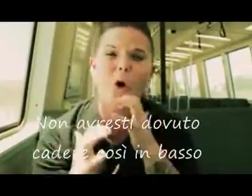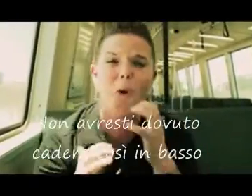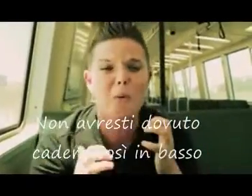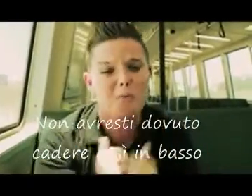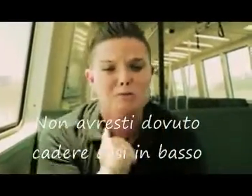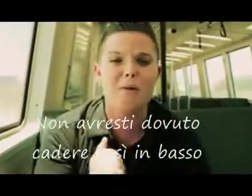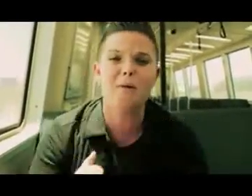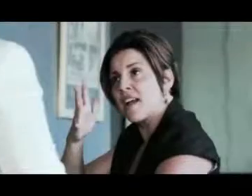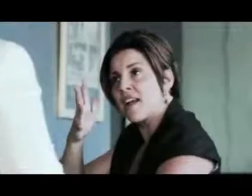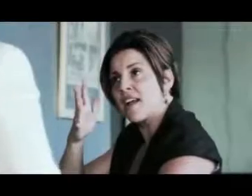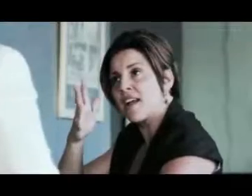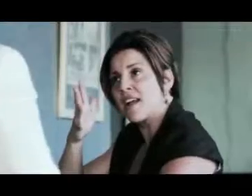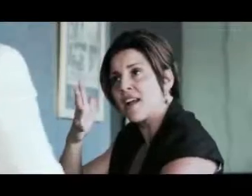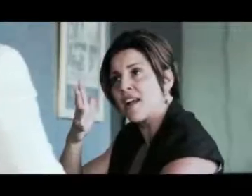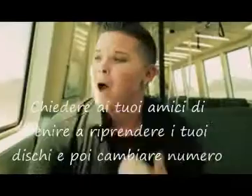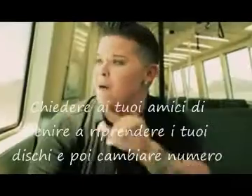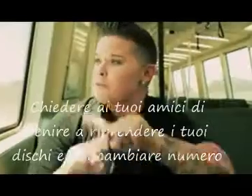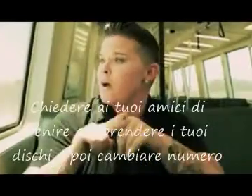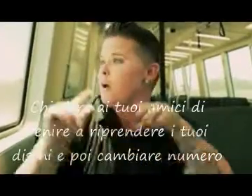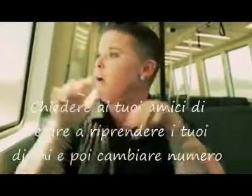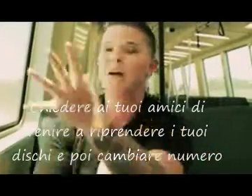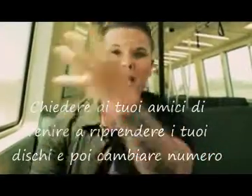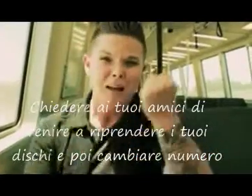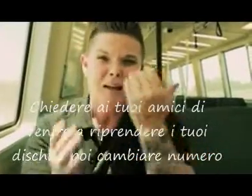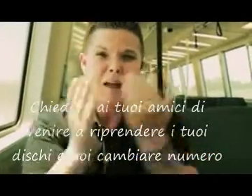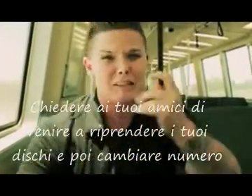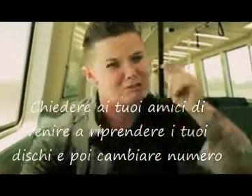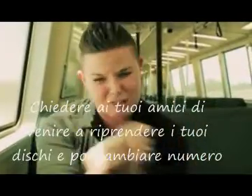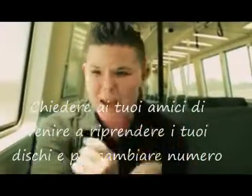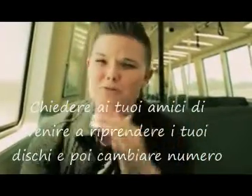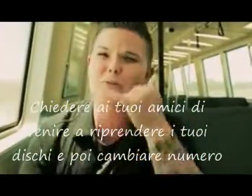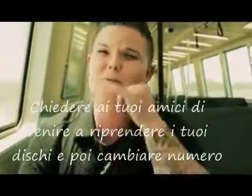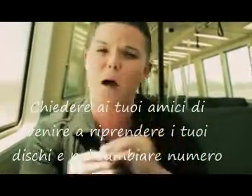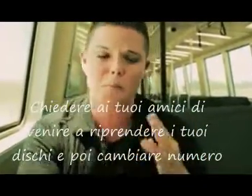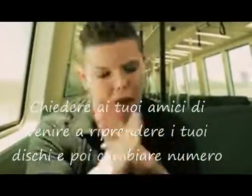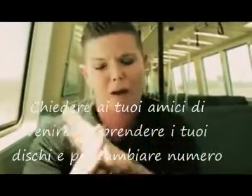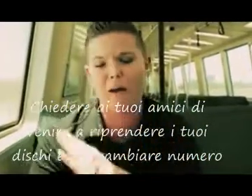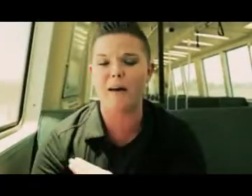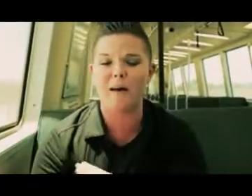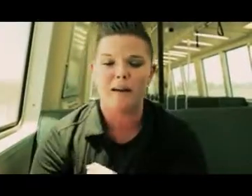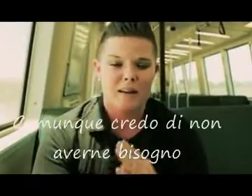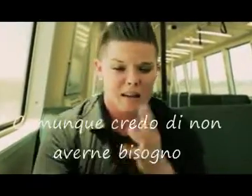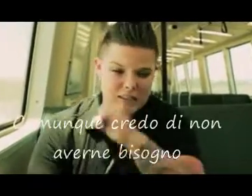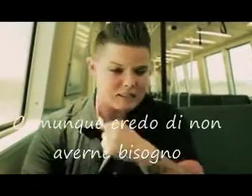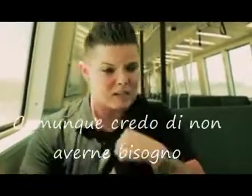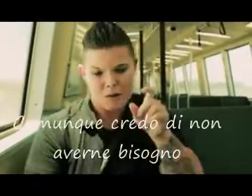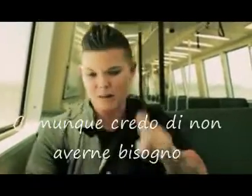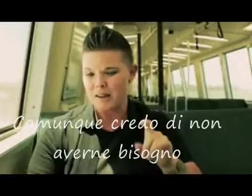to stop so low Having friends collect your tickets and they'll change your number Because you don't